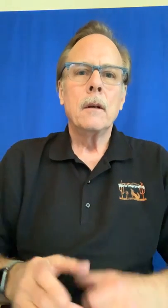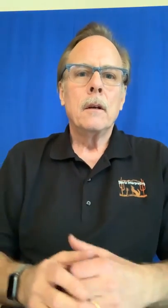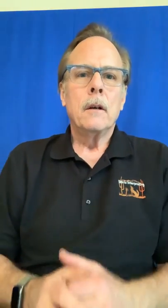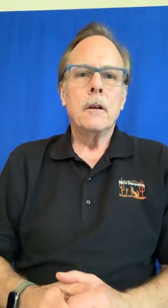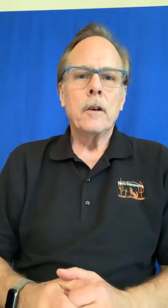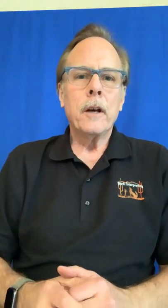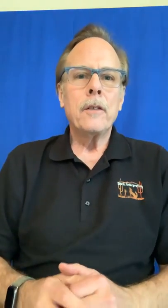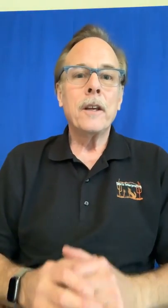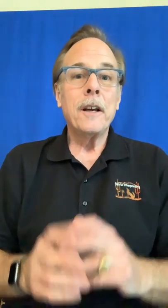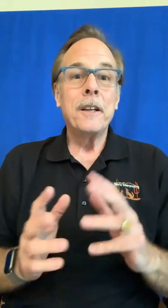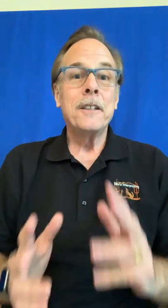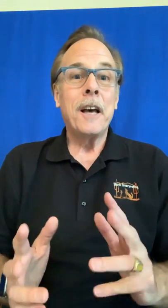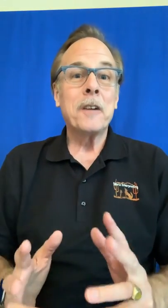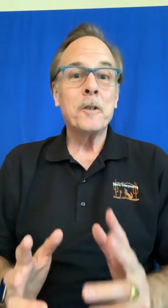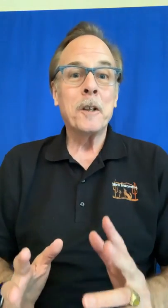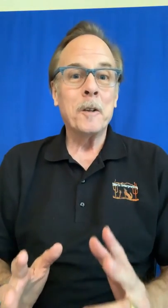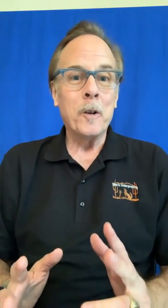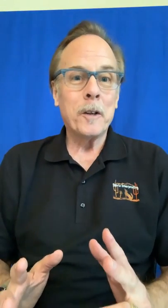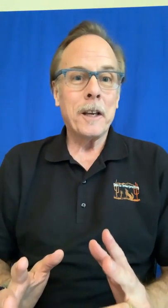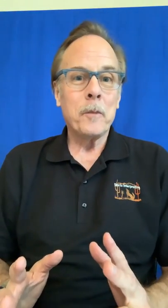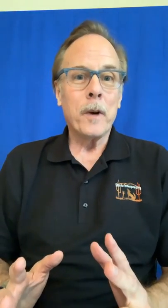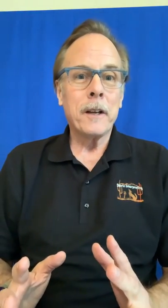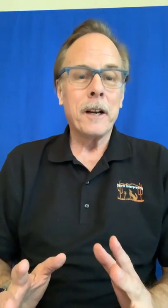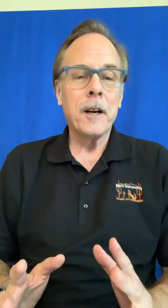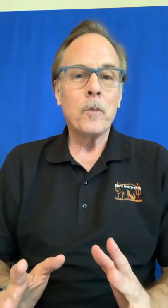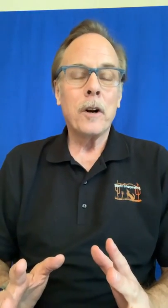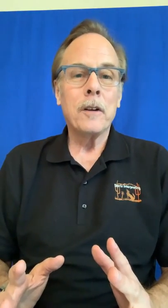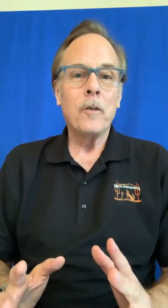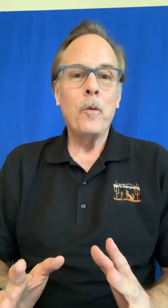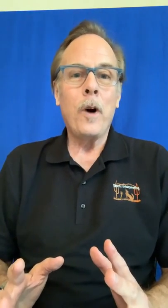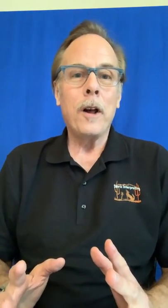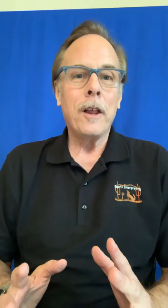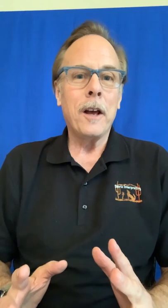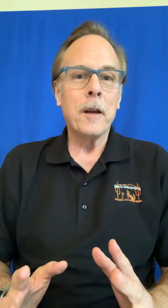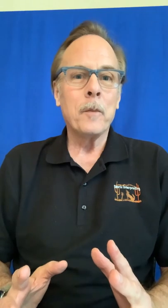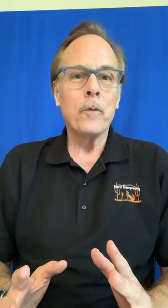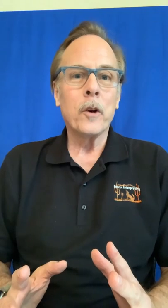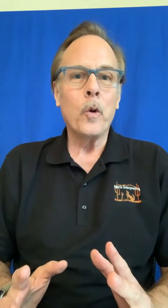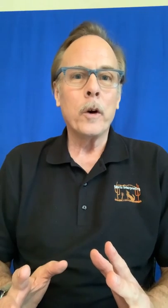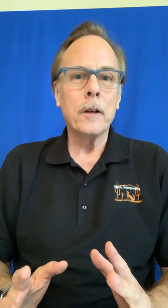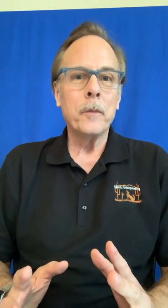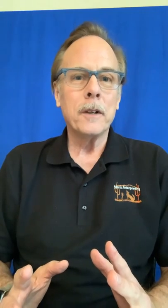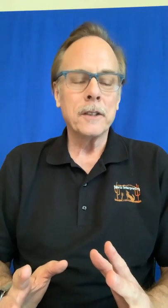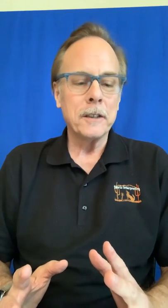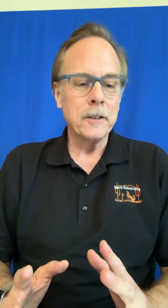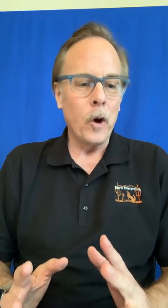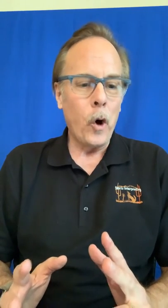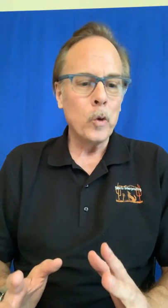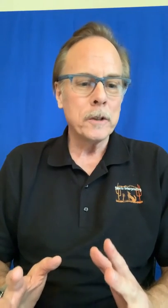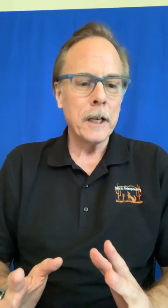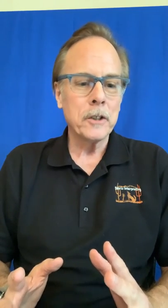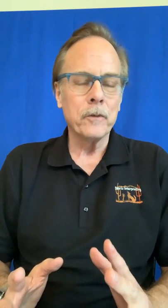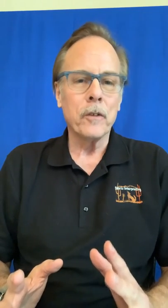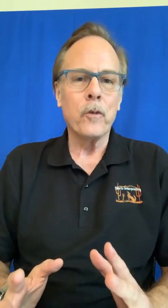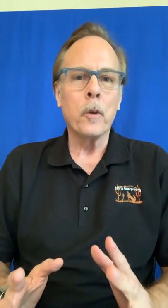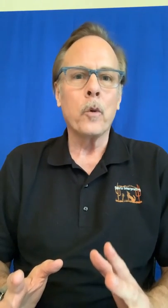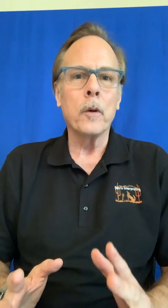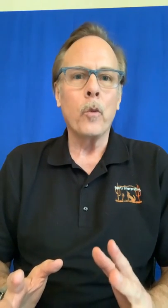okay I think I need to actually look at my camera while I'm recording because I did the whole section for 4.1